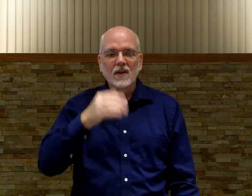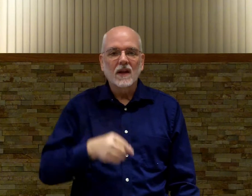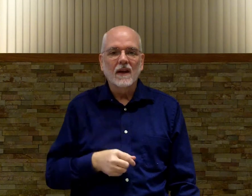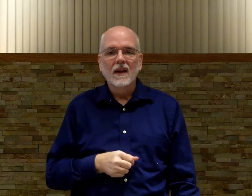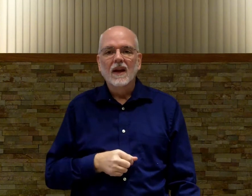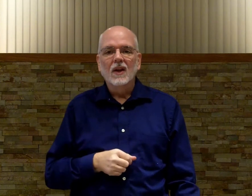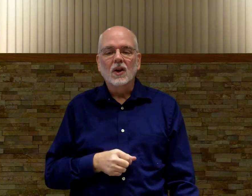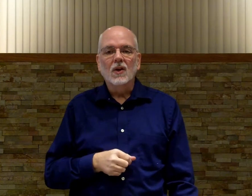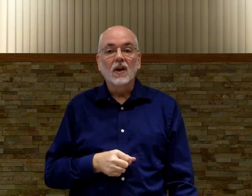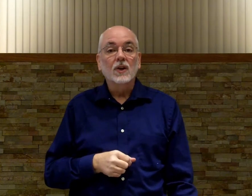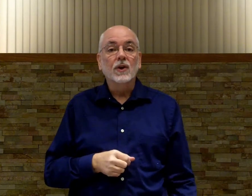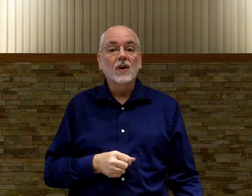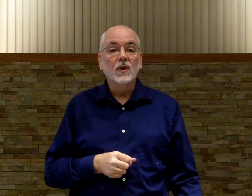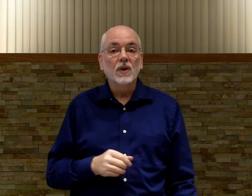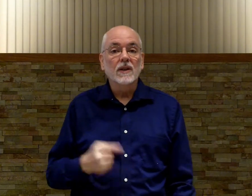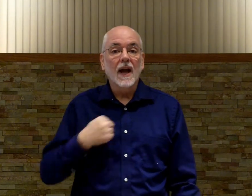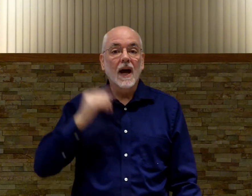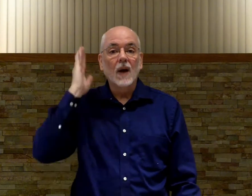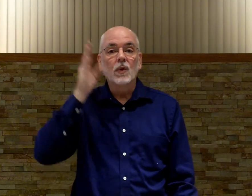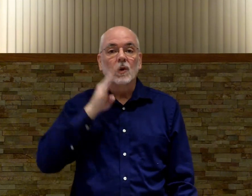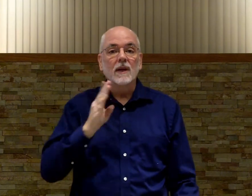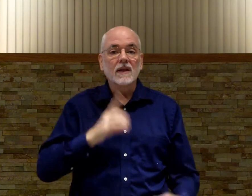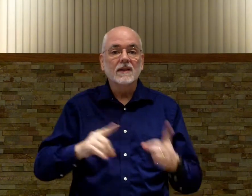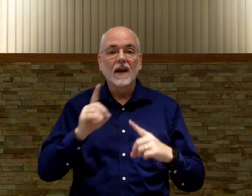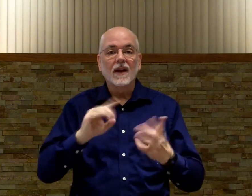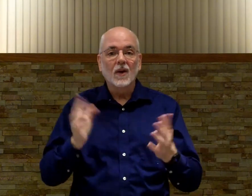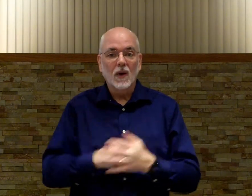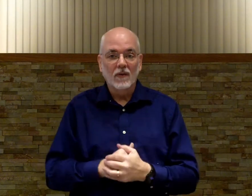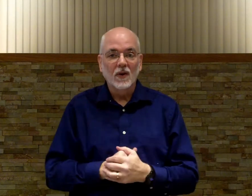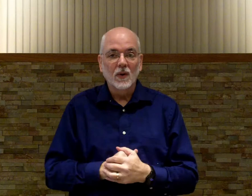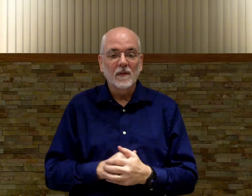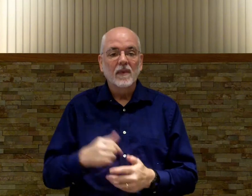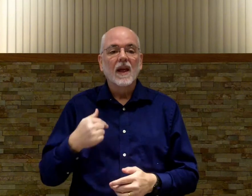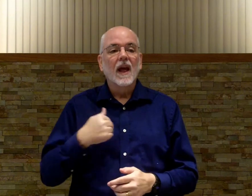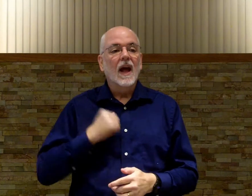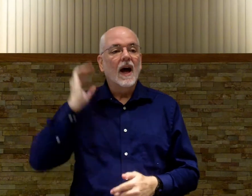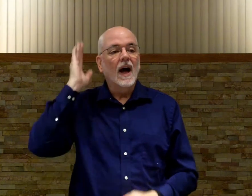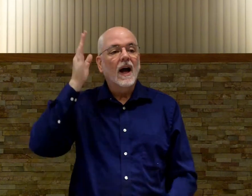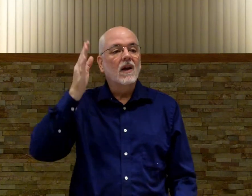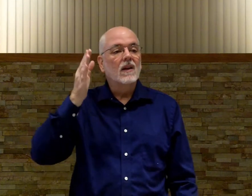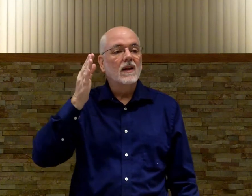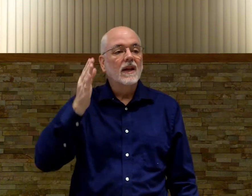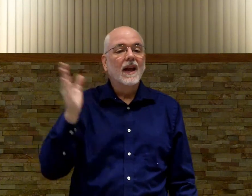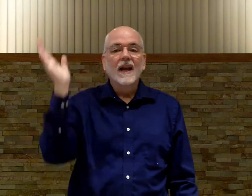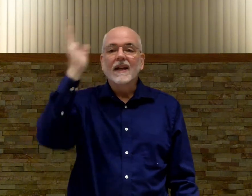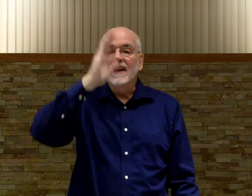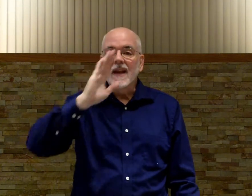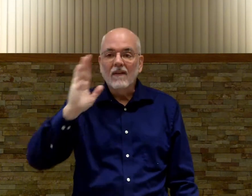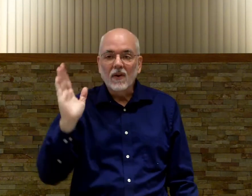just like your introduction you say i will be signing or whatever you're doing i'll never